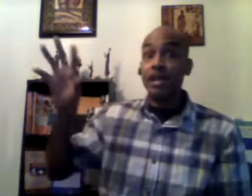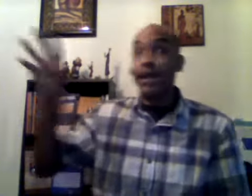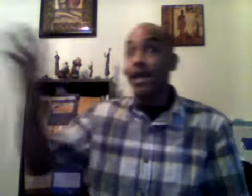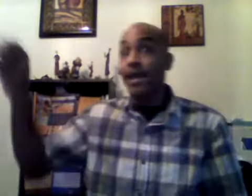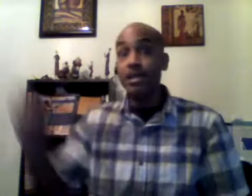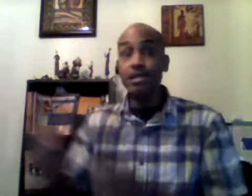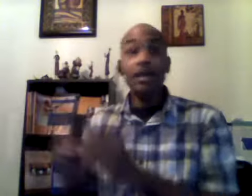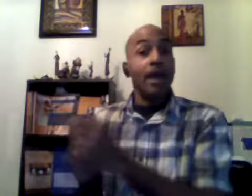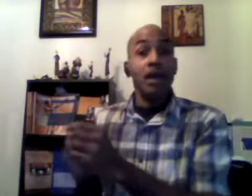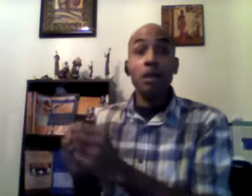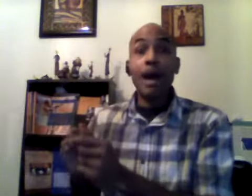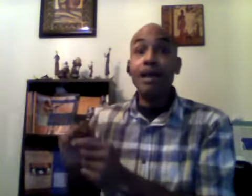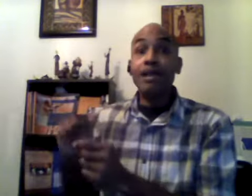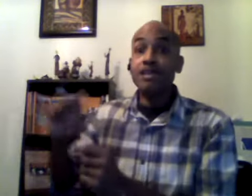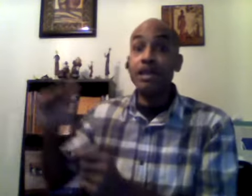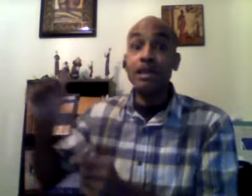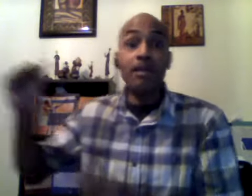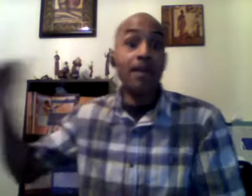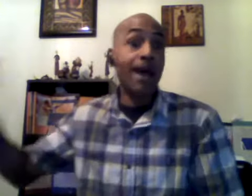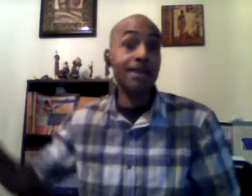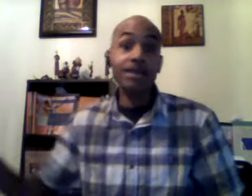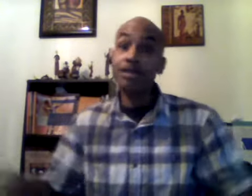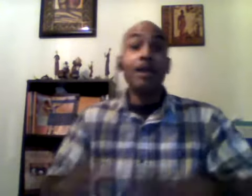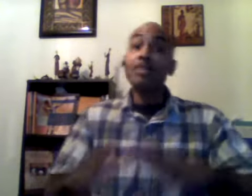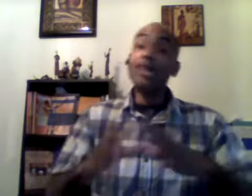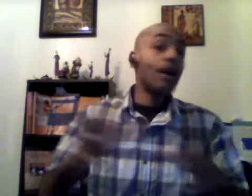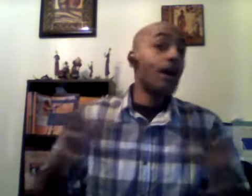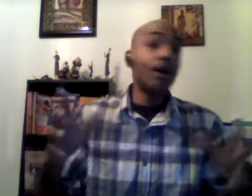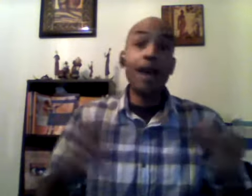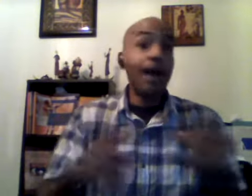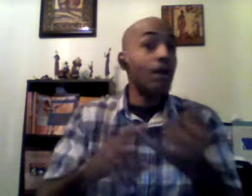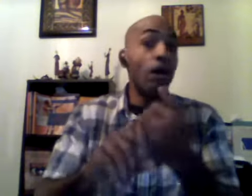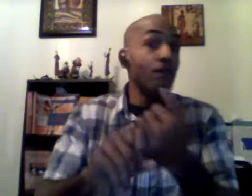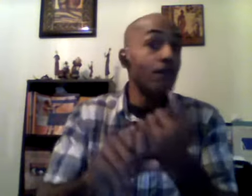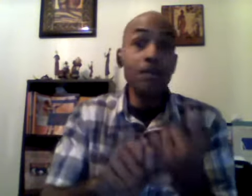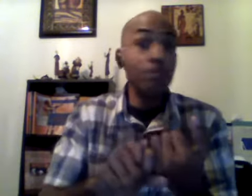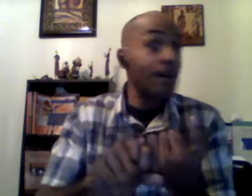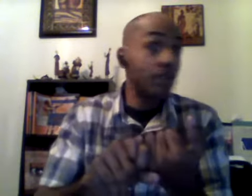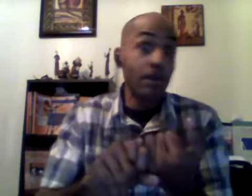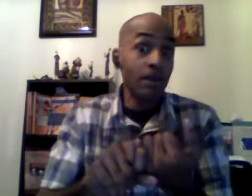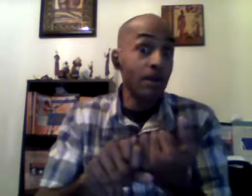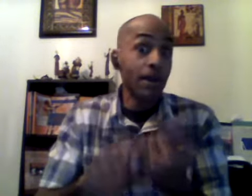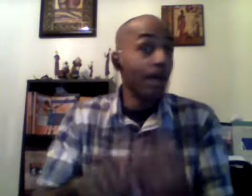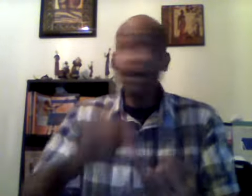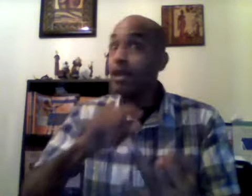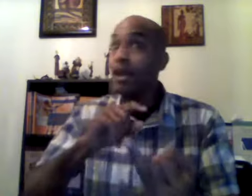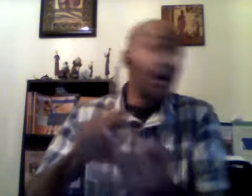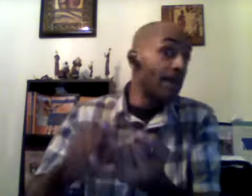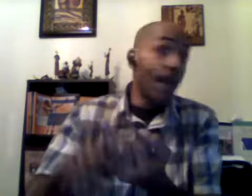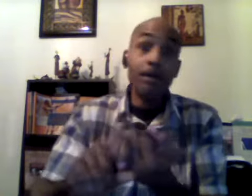their 80s anybody that's in their 90s they are not overly muscular and they are not